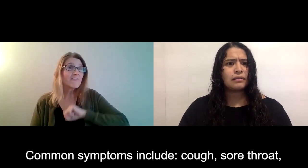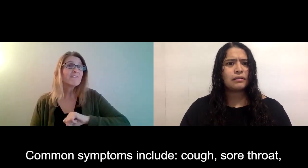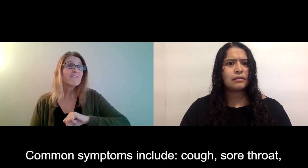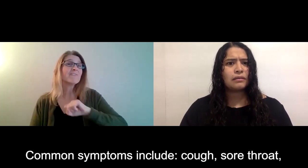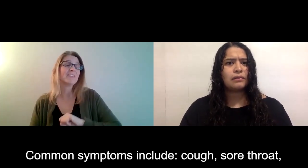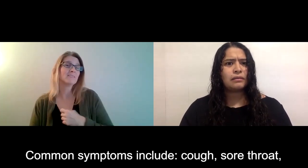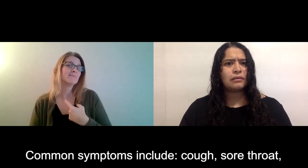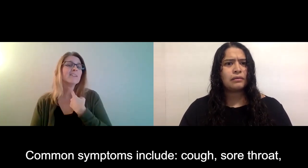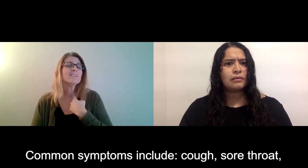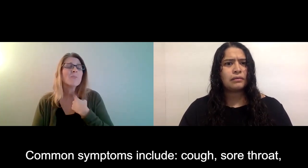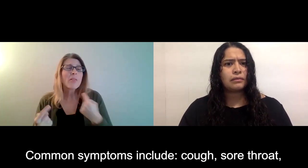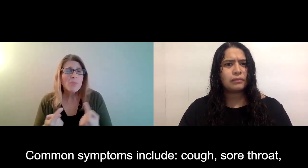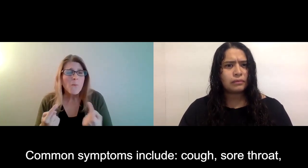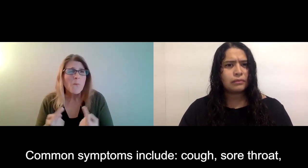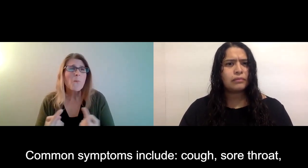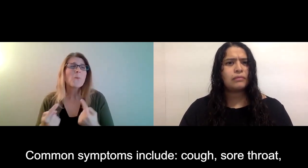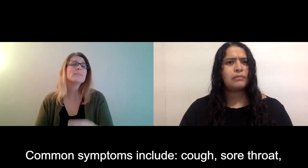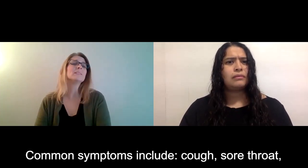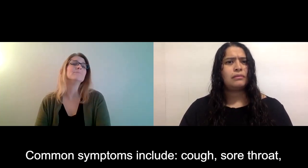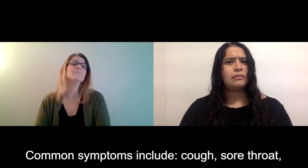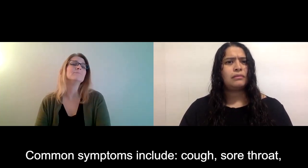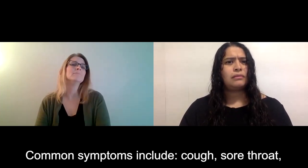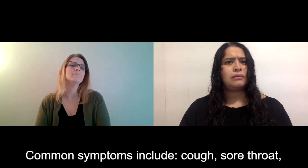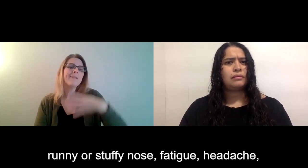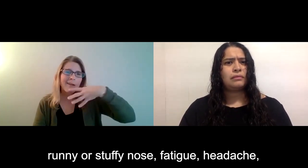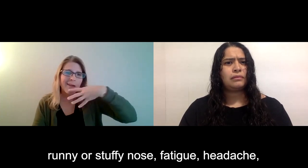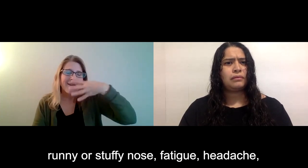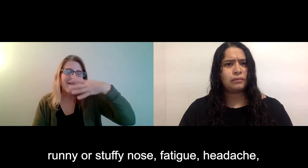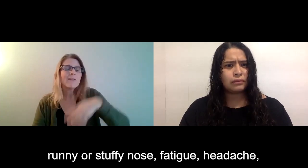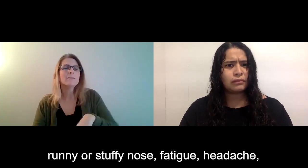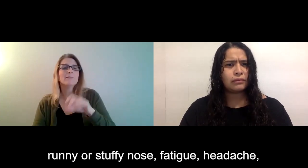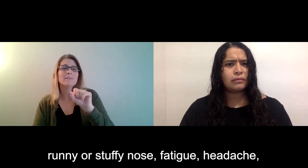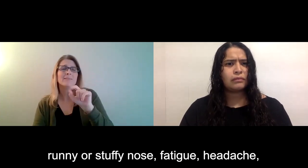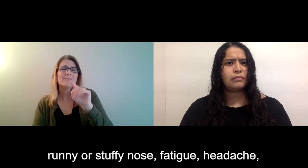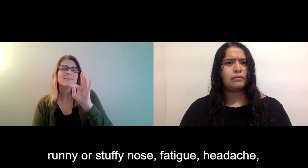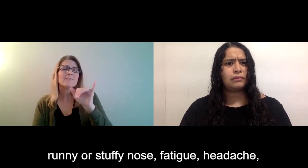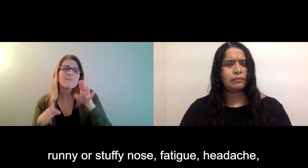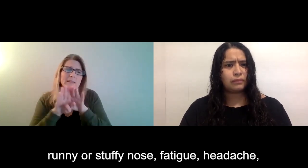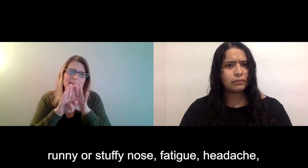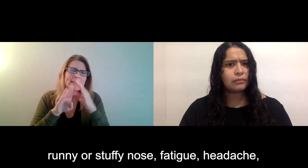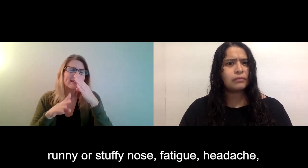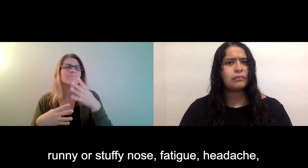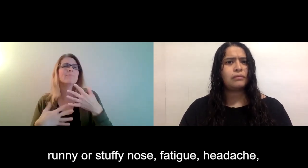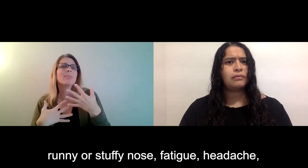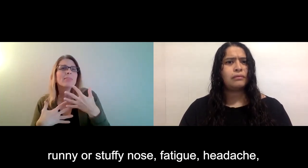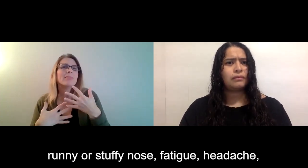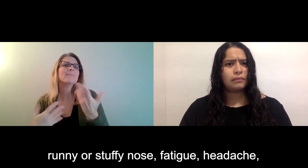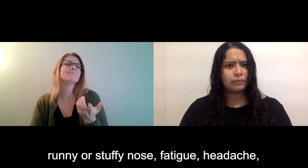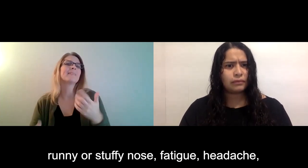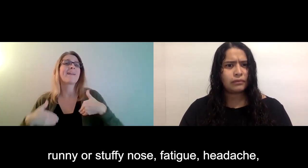Common symptoms include a cough, a sore throat, runny or stuffy nose,